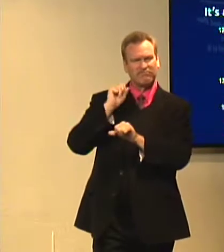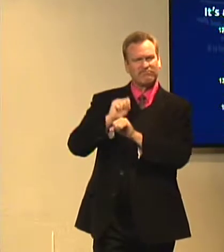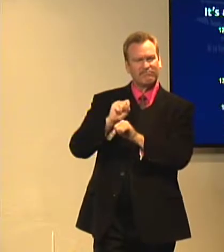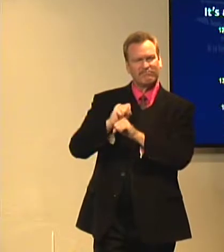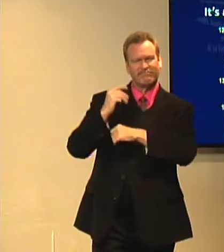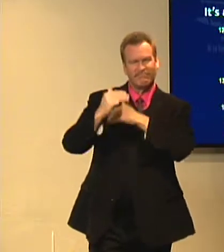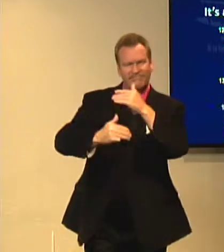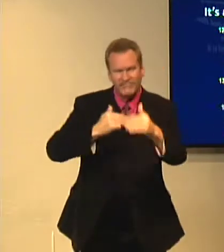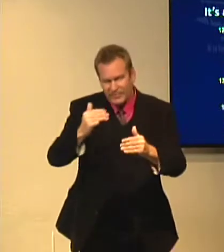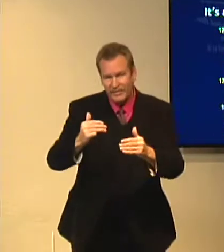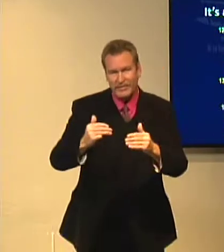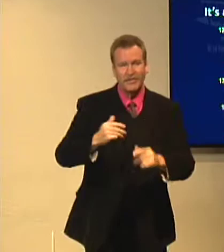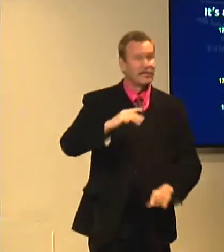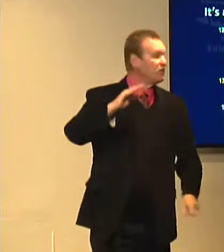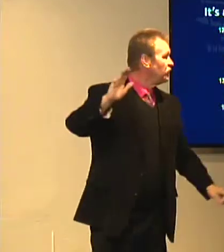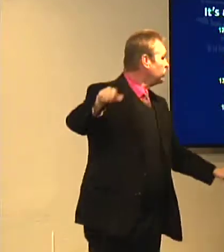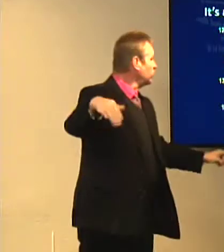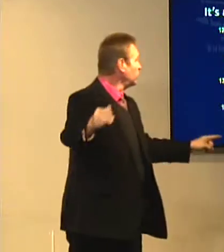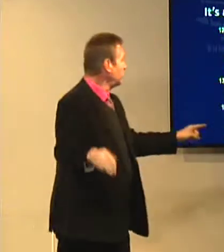the gospel. Jesus Christ has been risen from the dead.